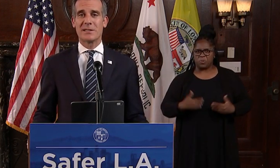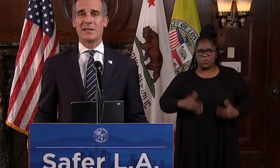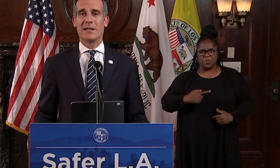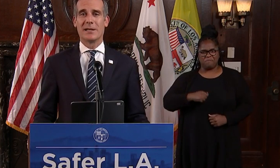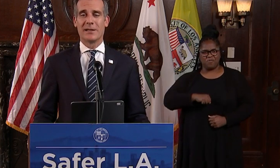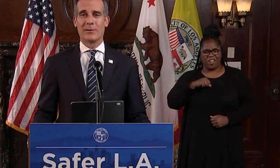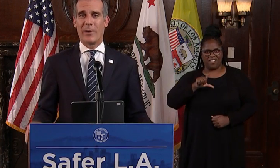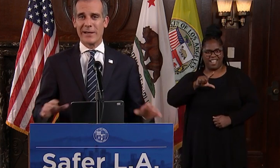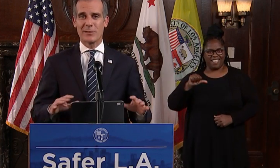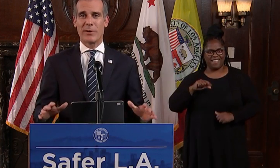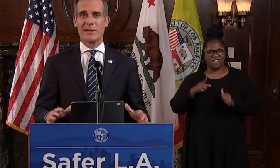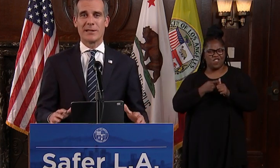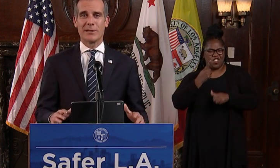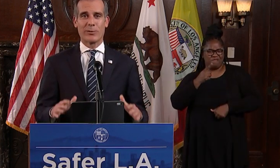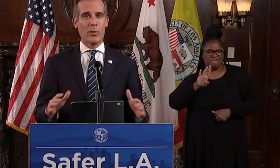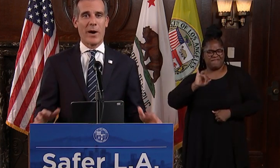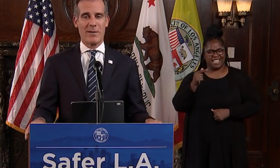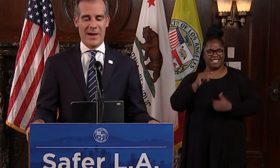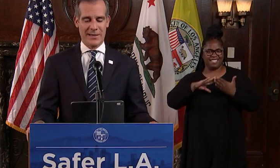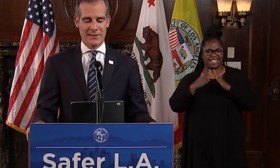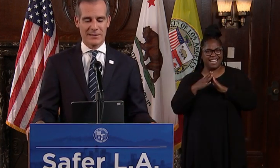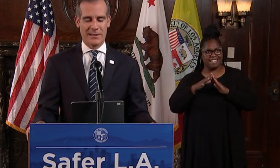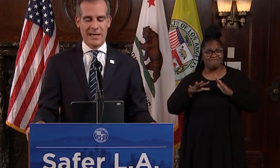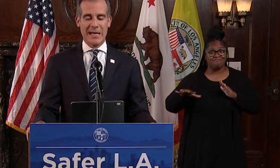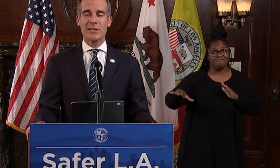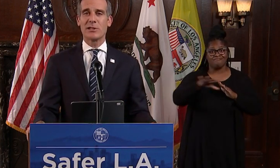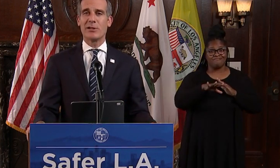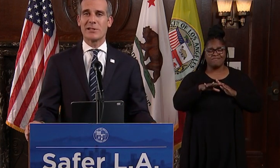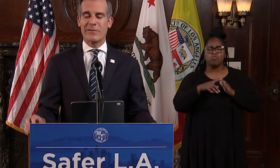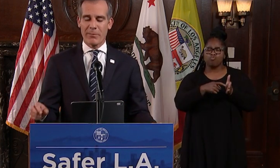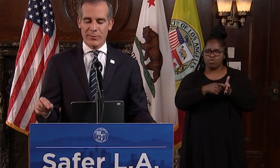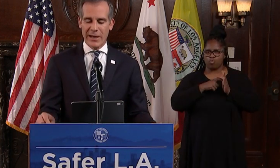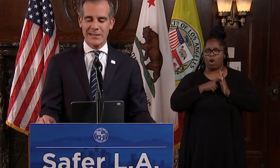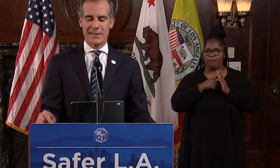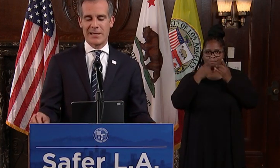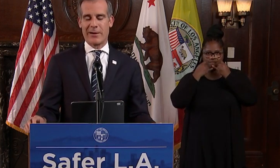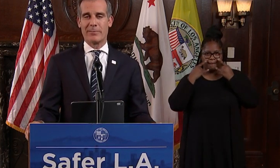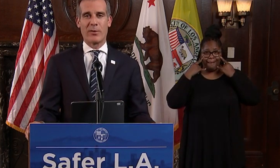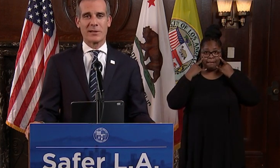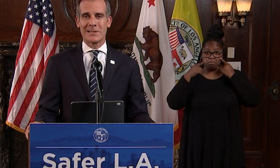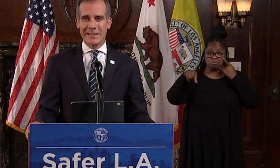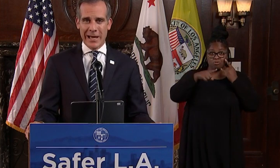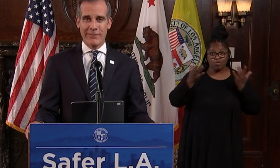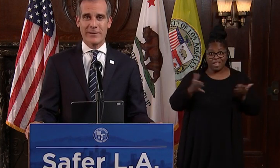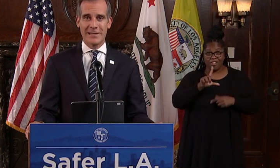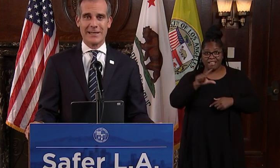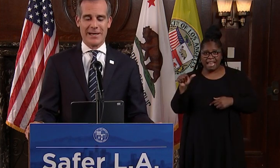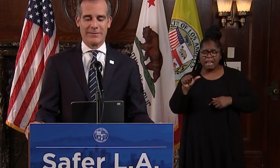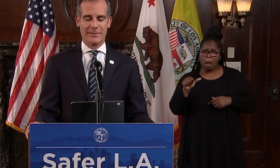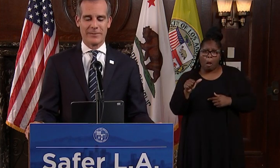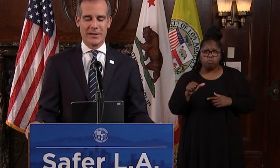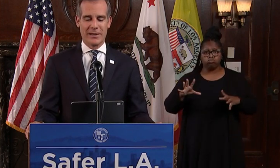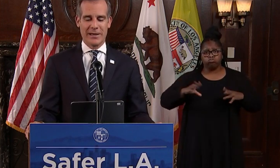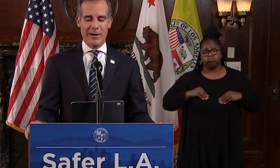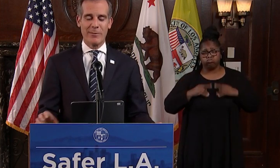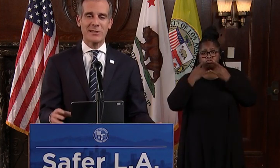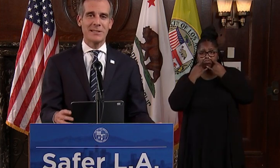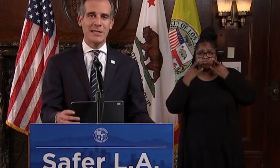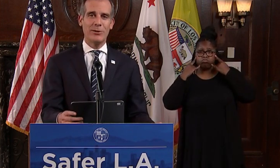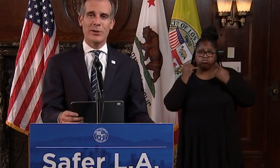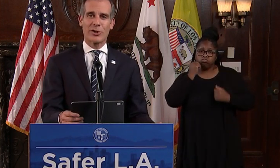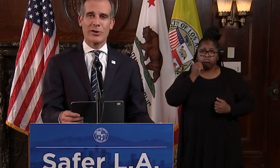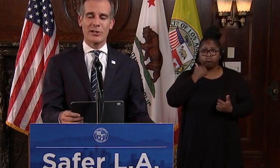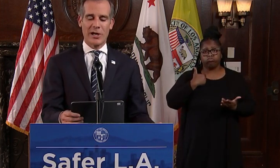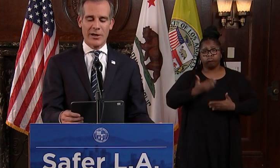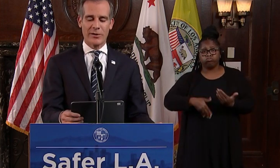first big city widespread to require masks. And Angelenos have embraced their importance in everyday life. And we must